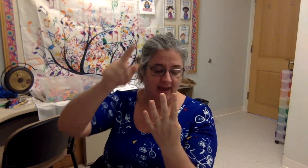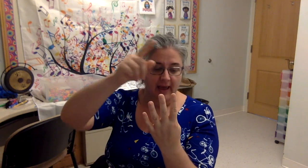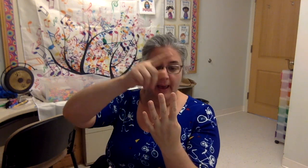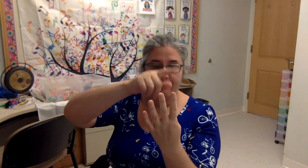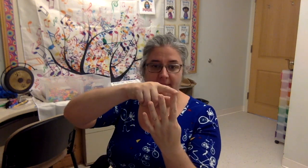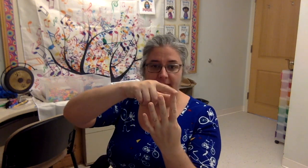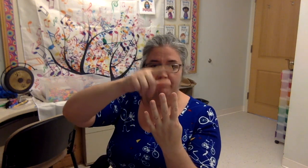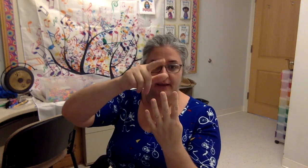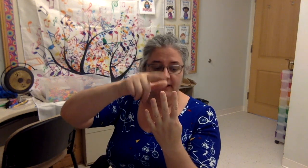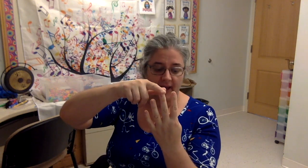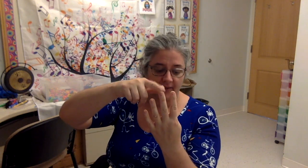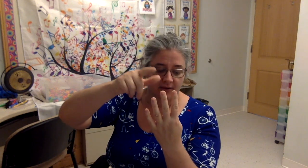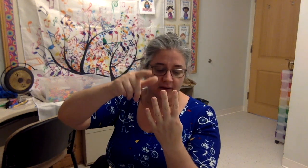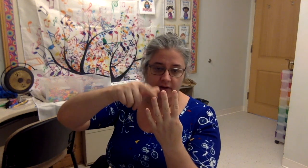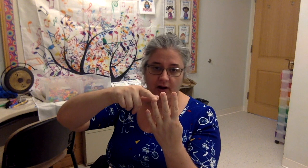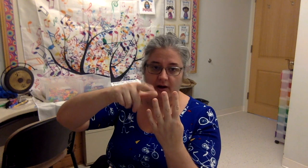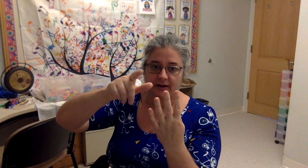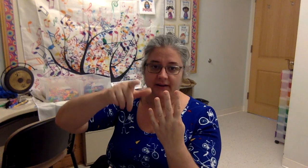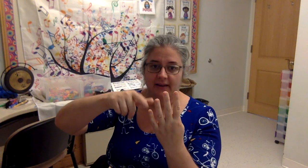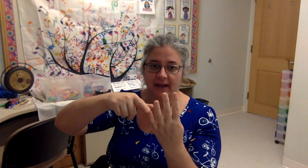Meet me at the garden gate.